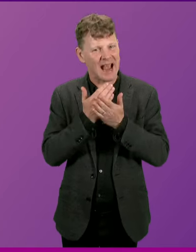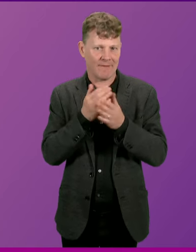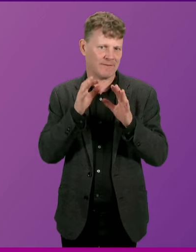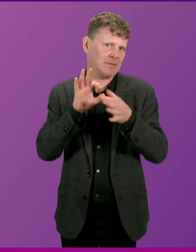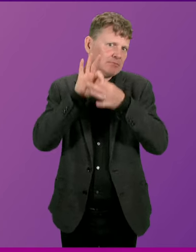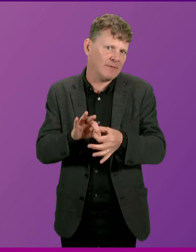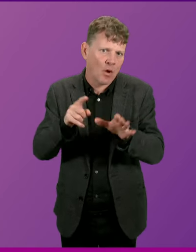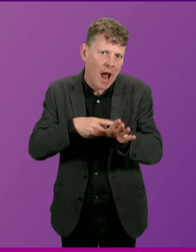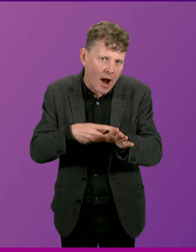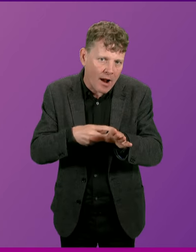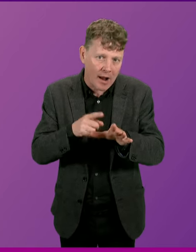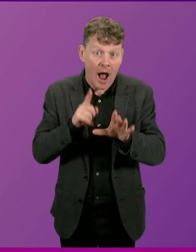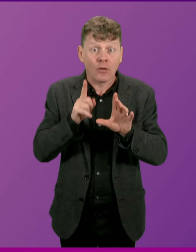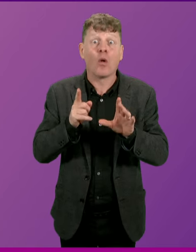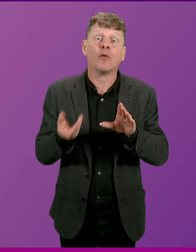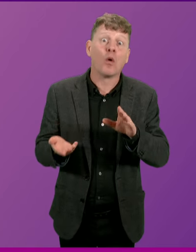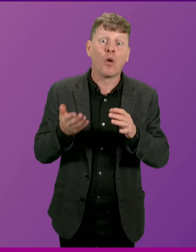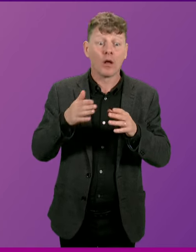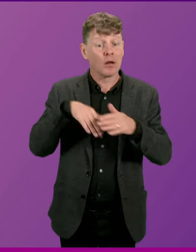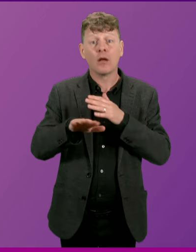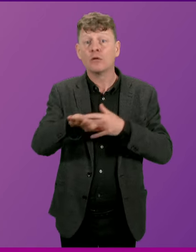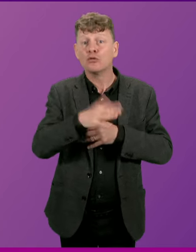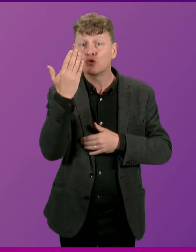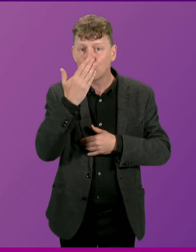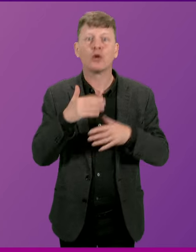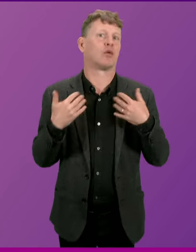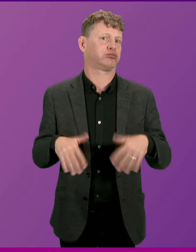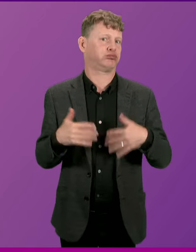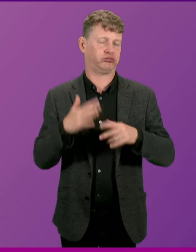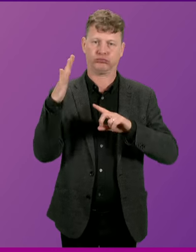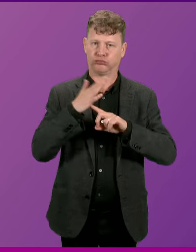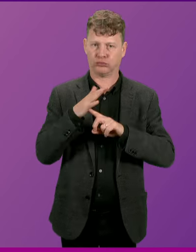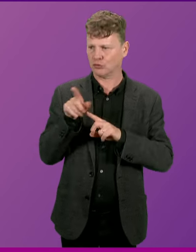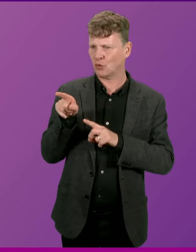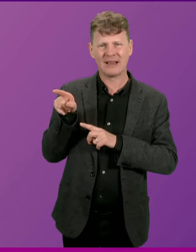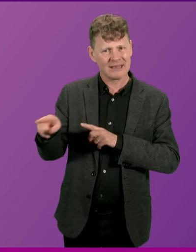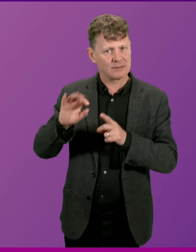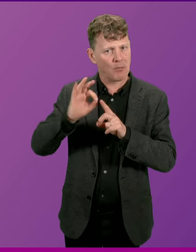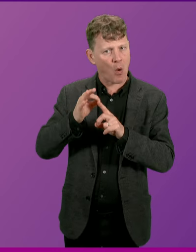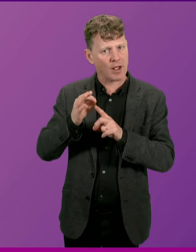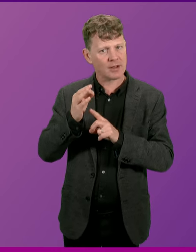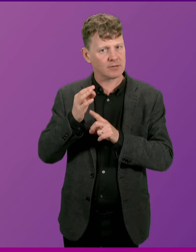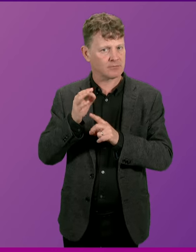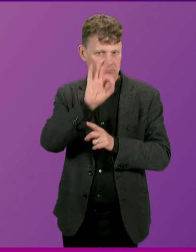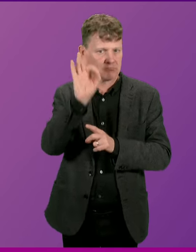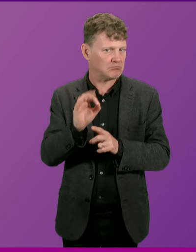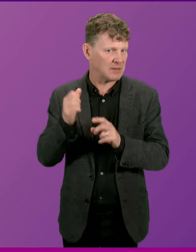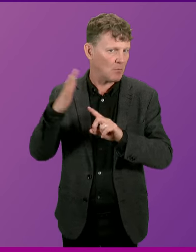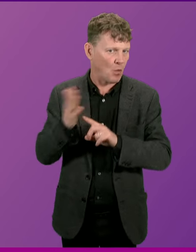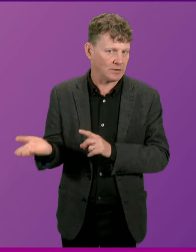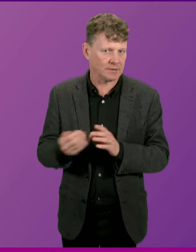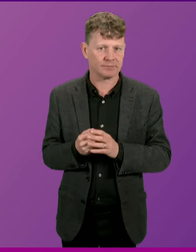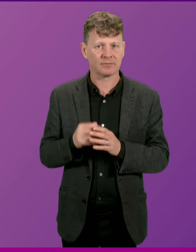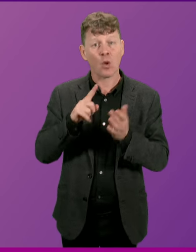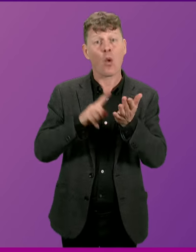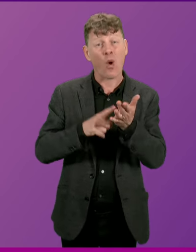around schools. So I think Ross Greer makes an absolutely critical, important point. He also references the fact that local